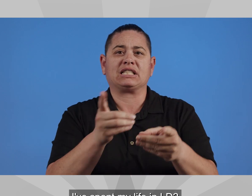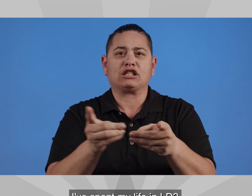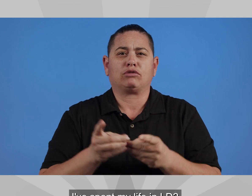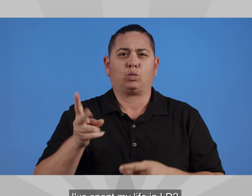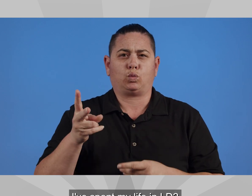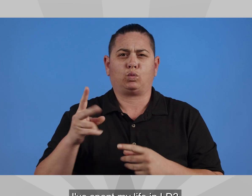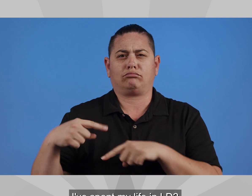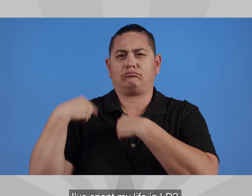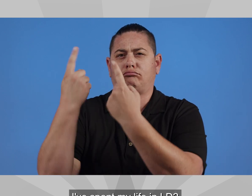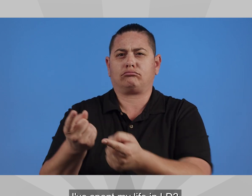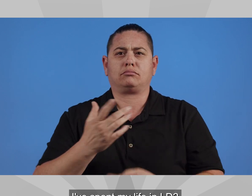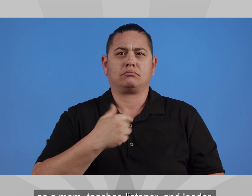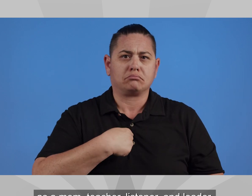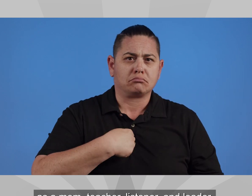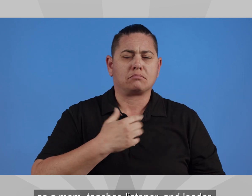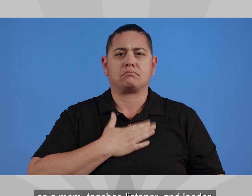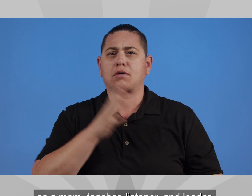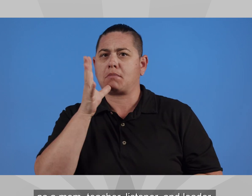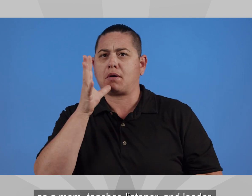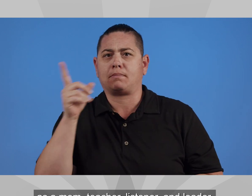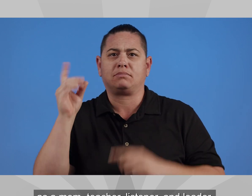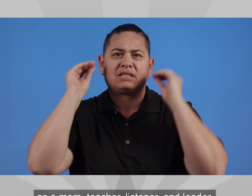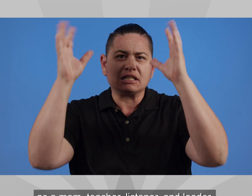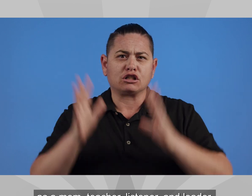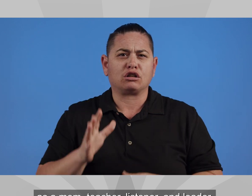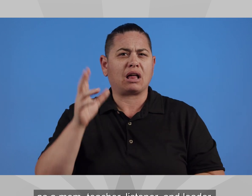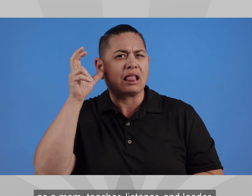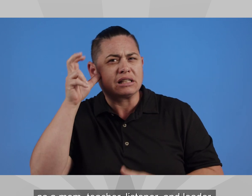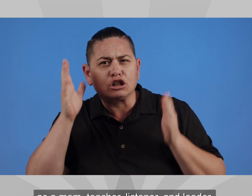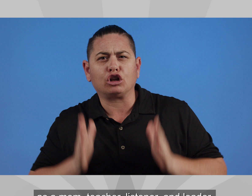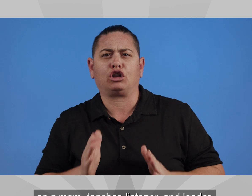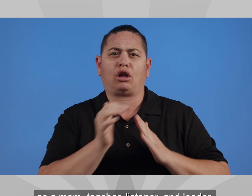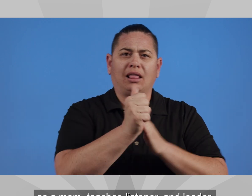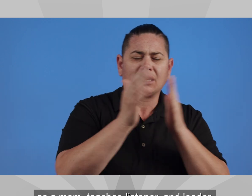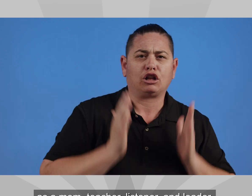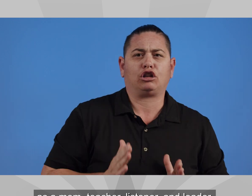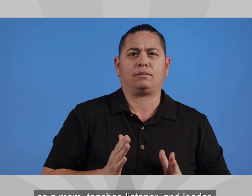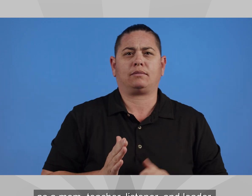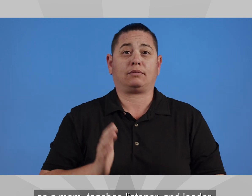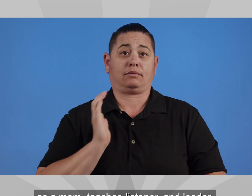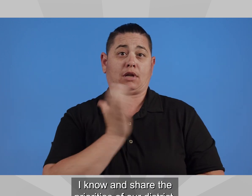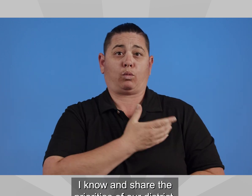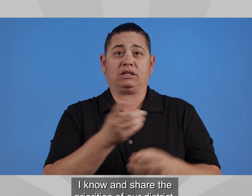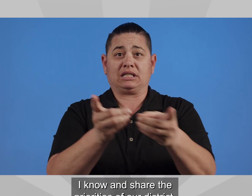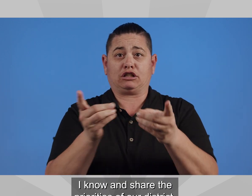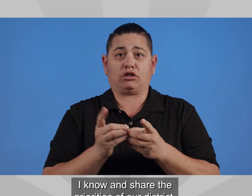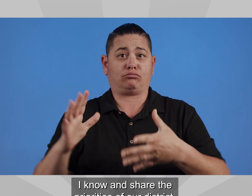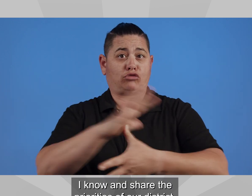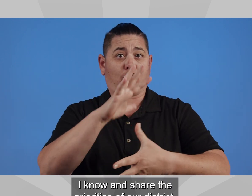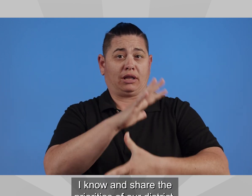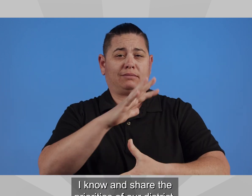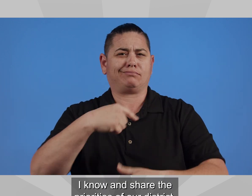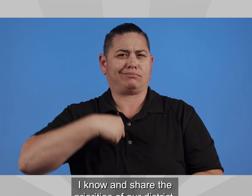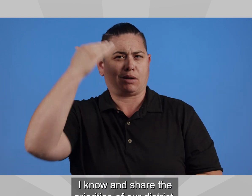I've spent my life in LD2 as a mom, teacher, listener, and leader. I know and